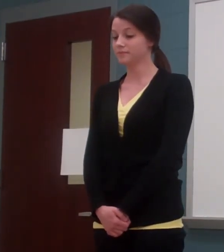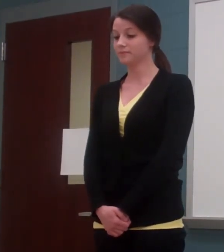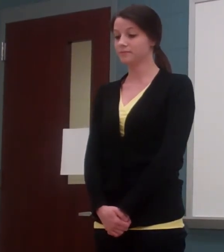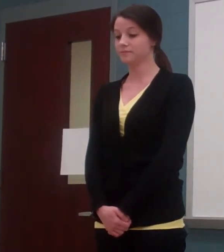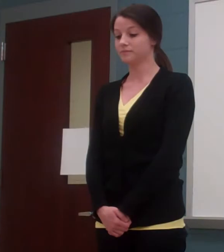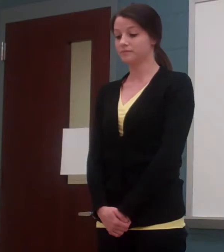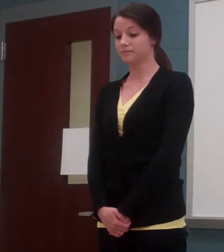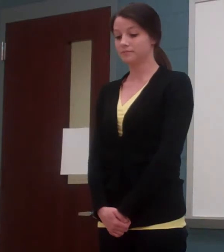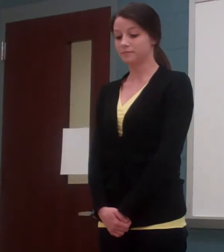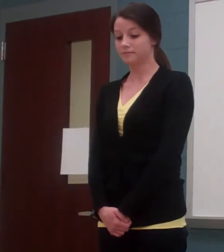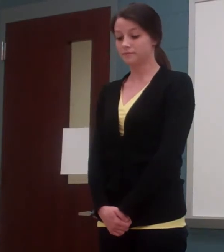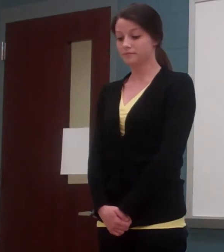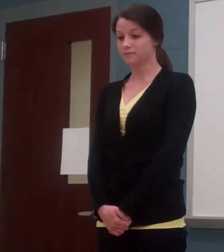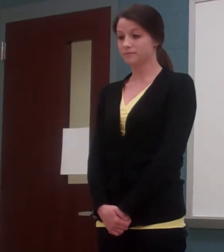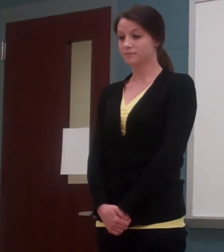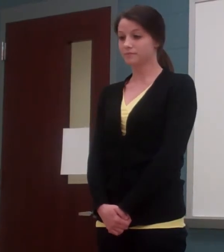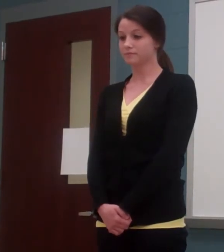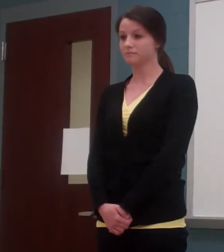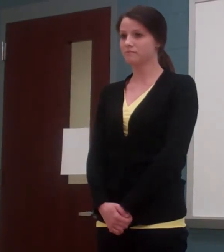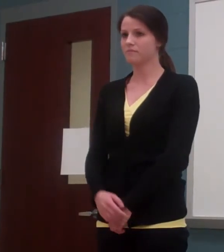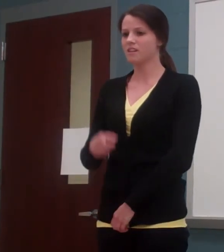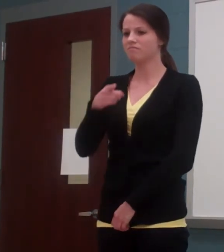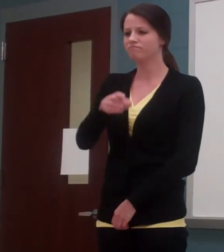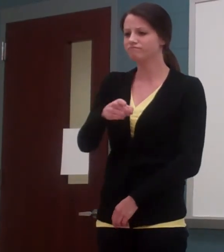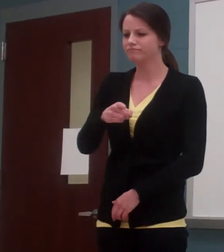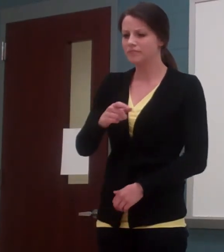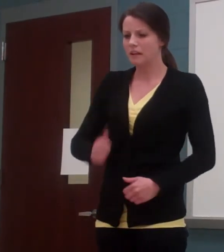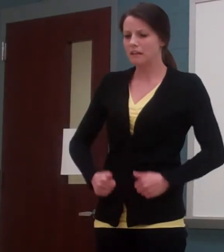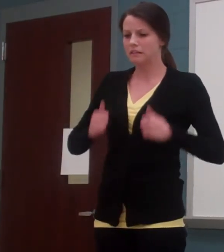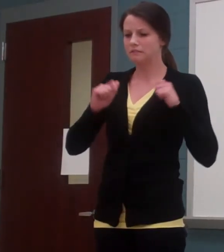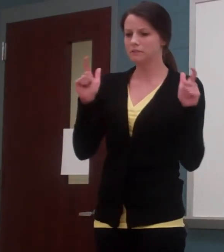These elephants live in much smaller groups than their savanna cows.